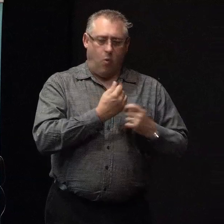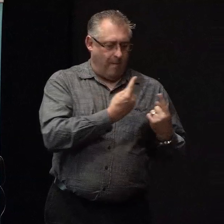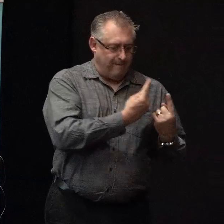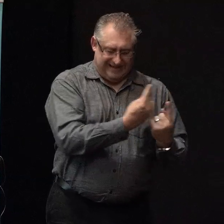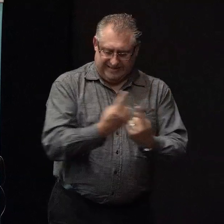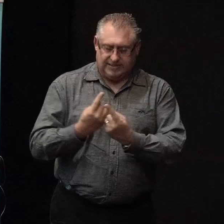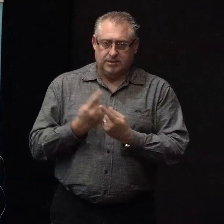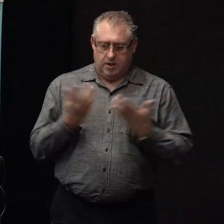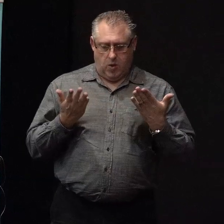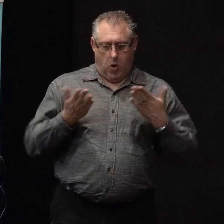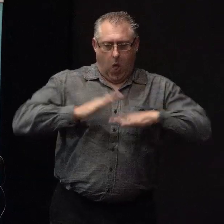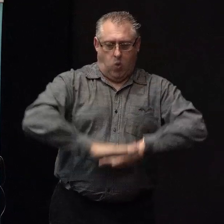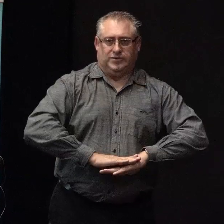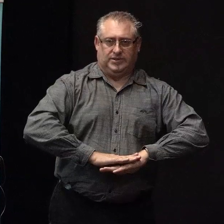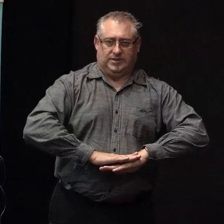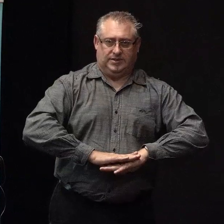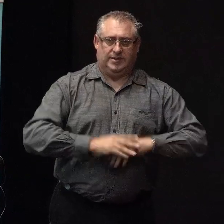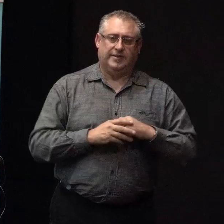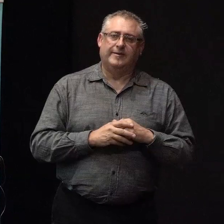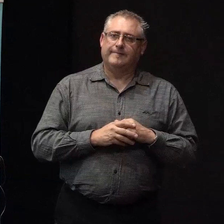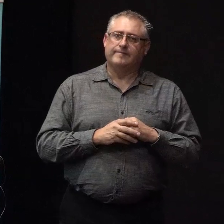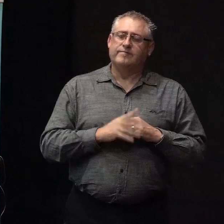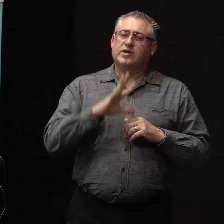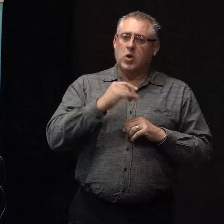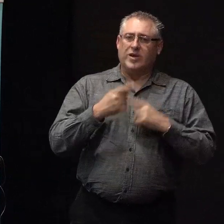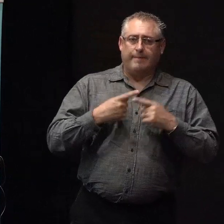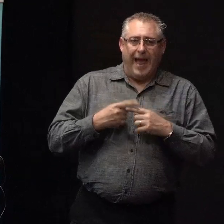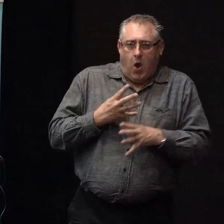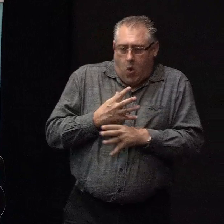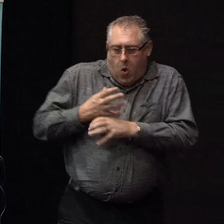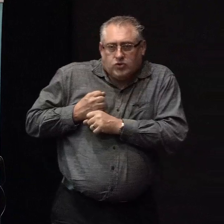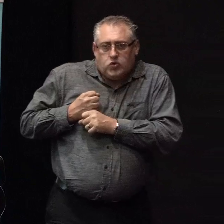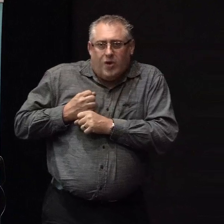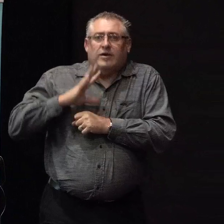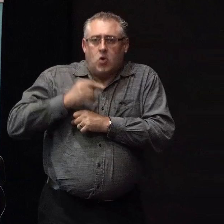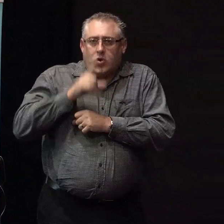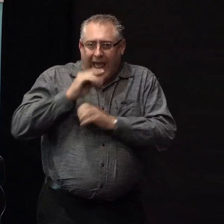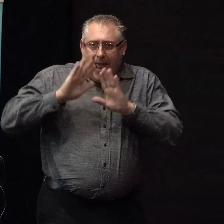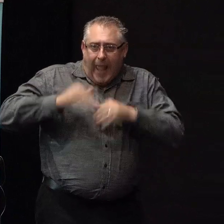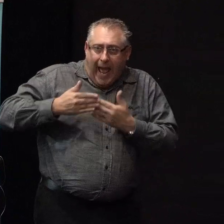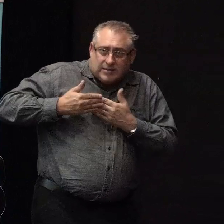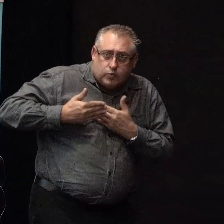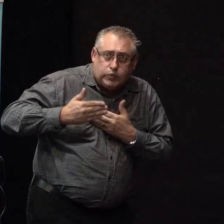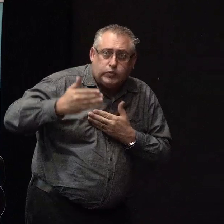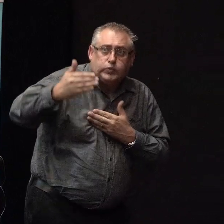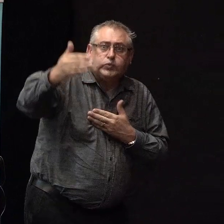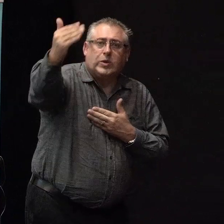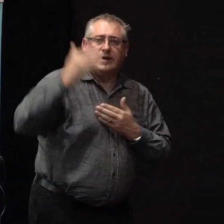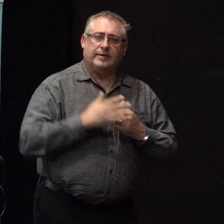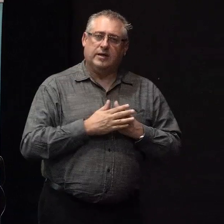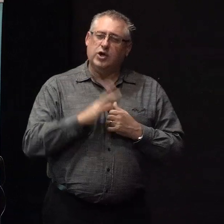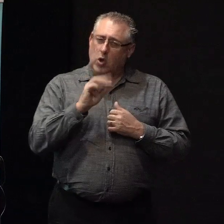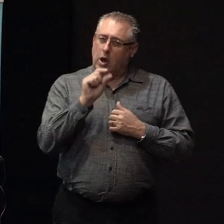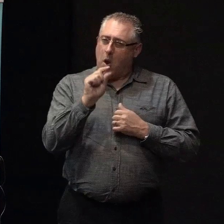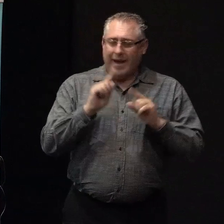get closed down. So it's about conserving so that we can last the distance. So it is quite